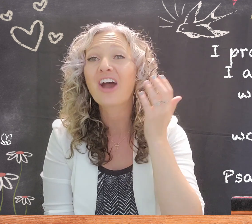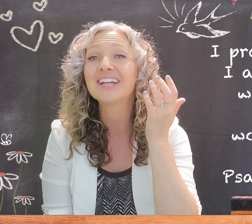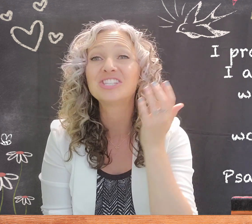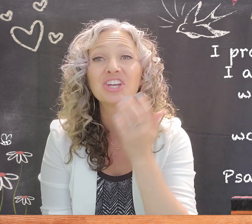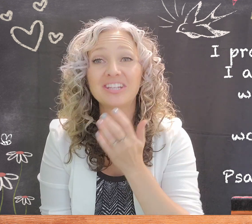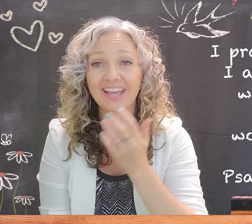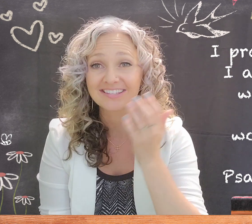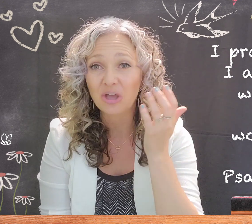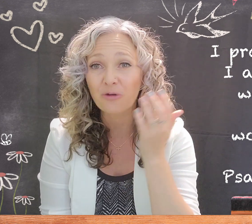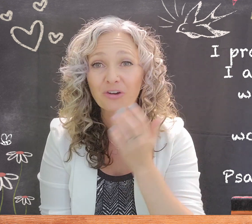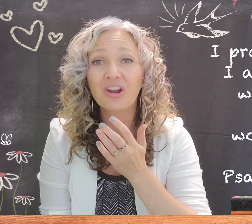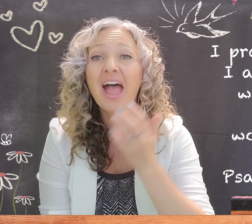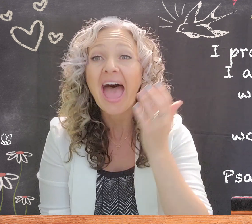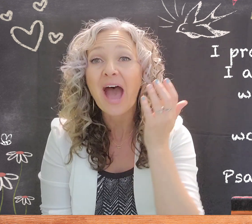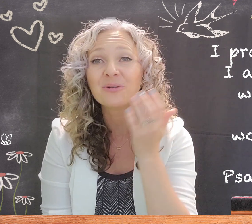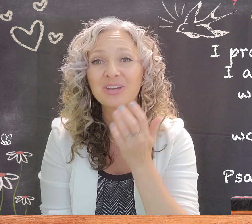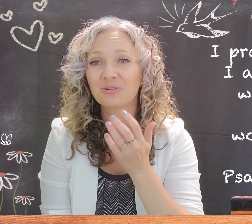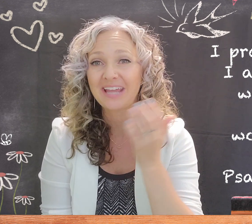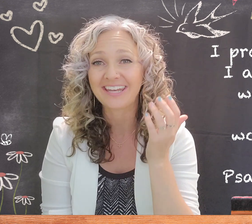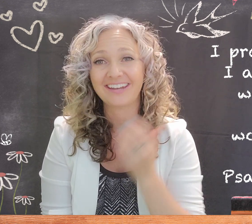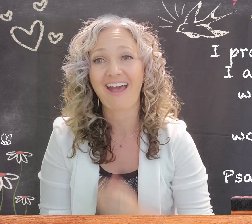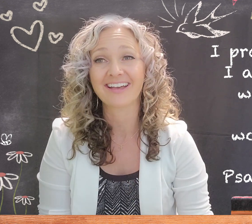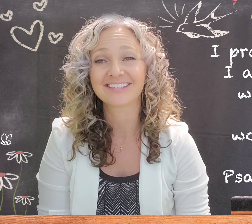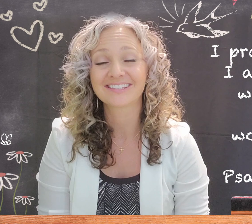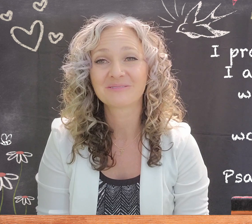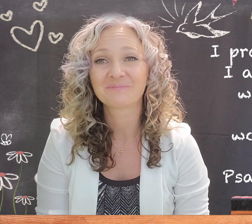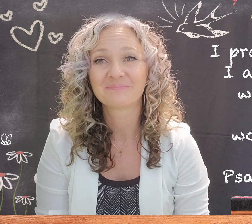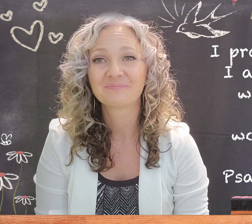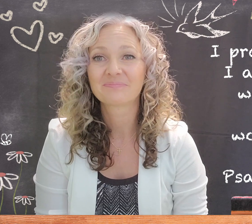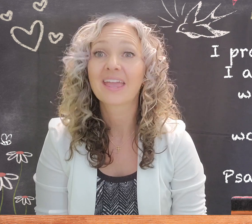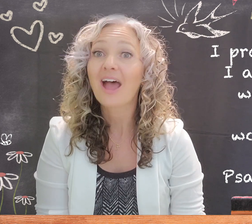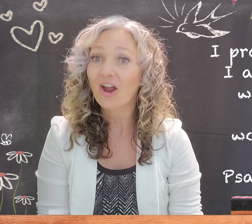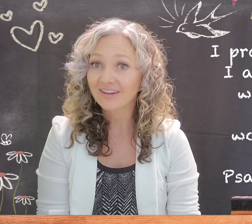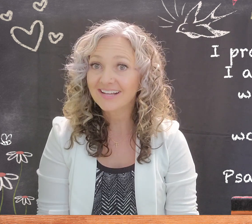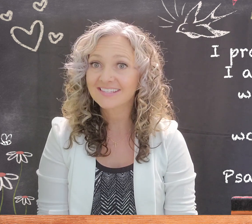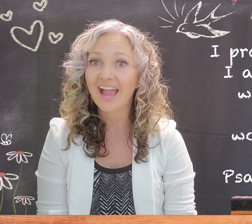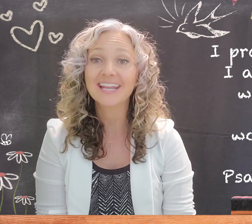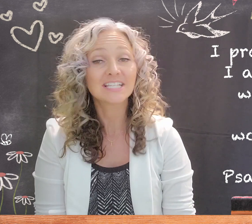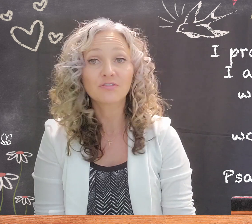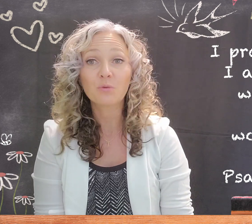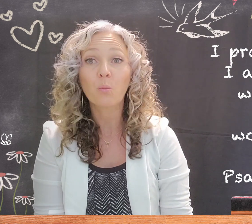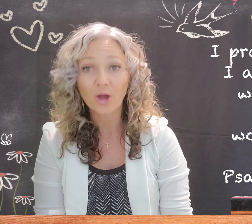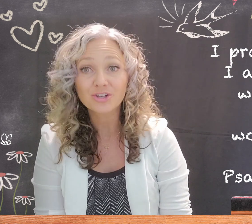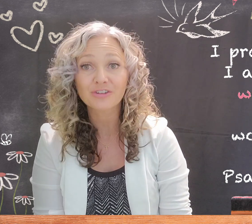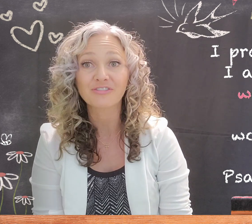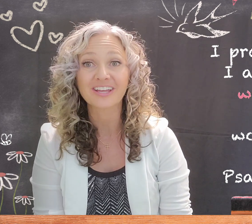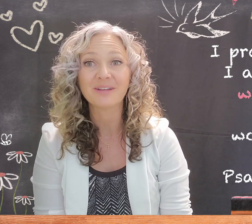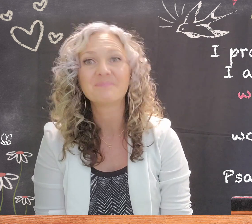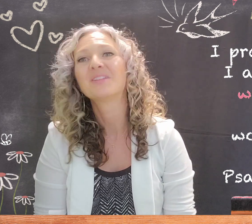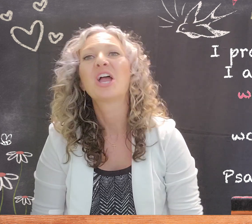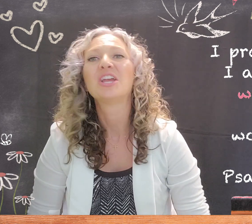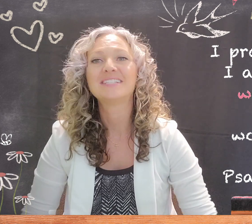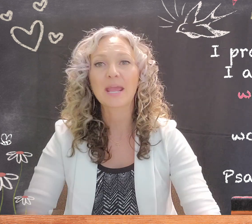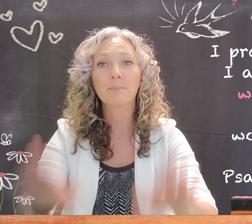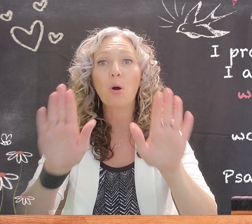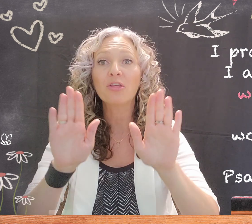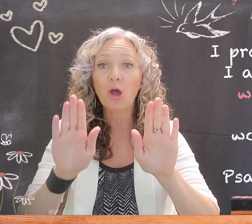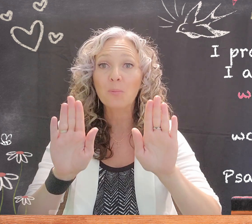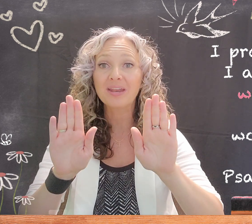God's goodness over how He created us. Our next sign is wonderfully. Take both open